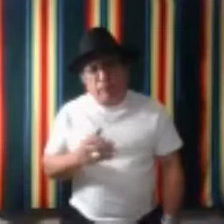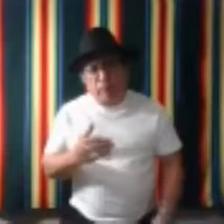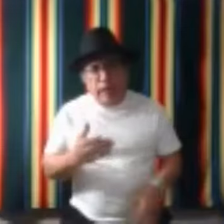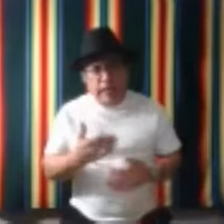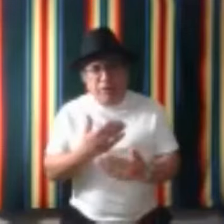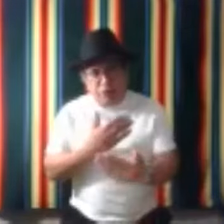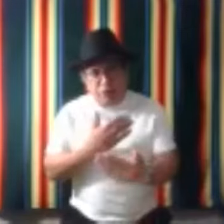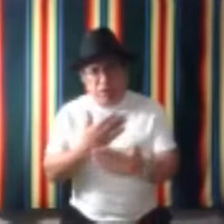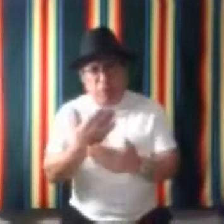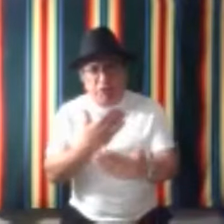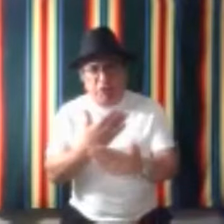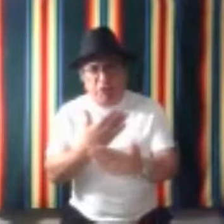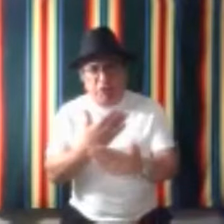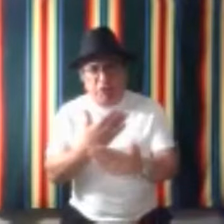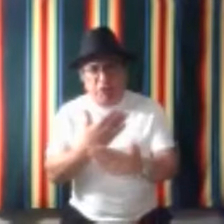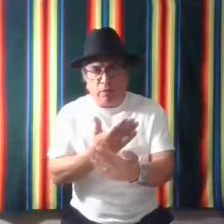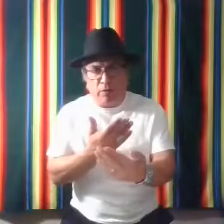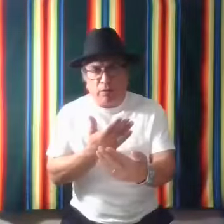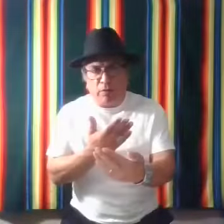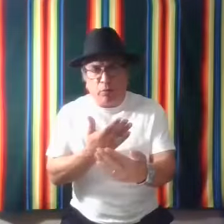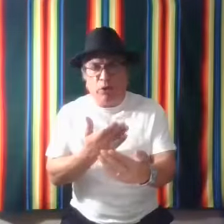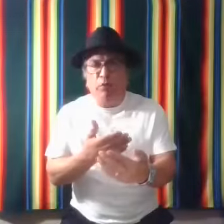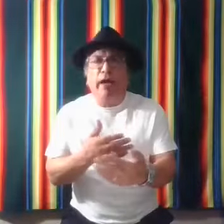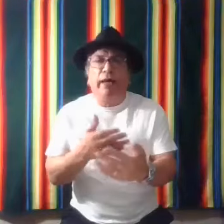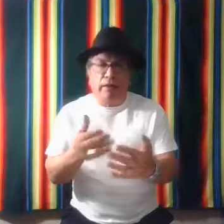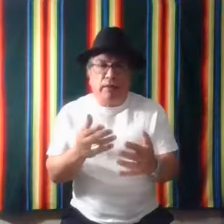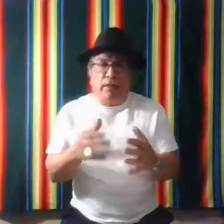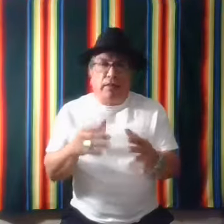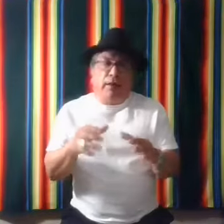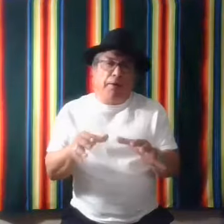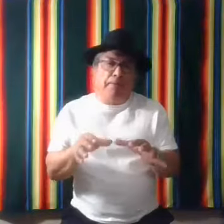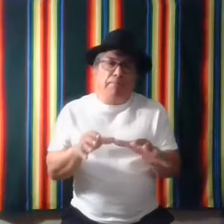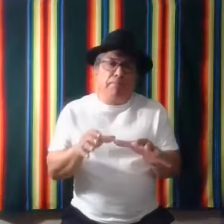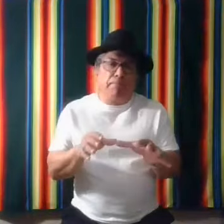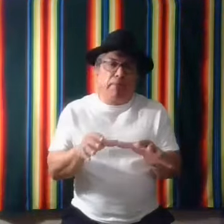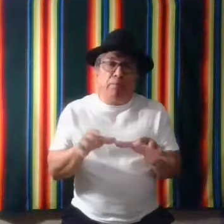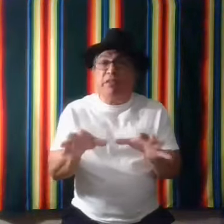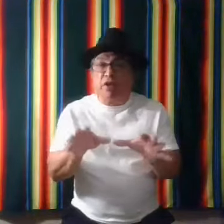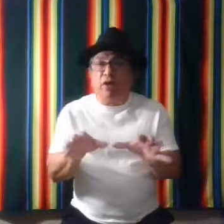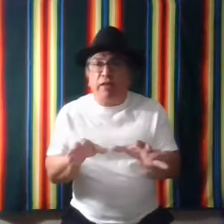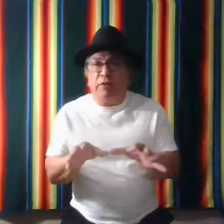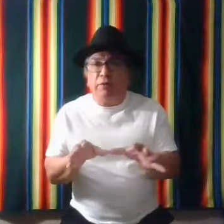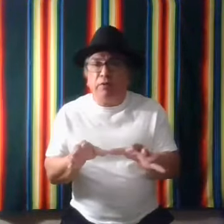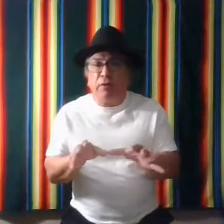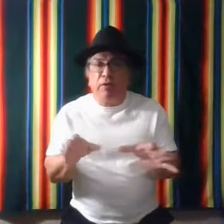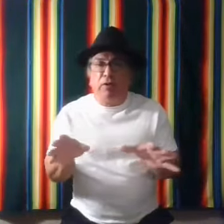I guess it's just the position that where you're at. It makes it a lot easier. know,